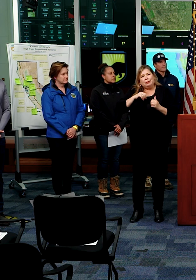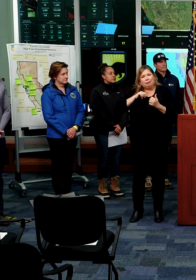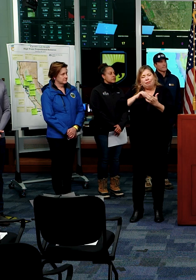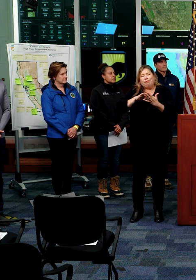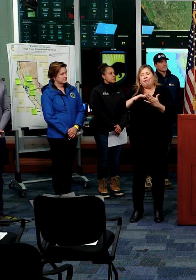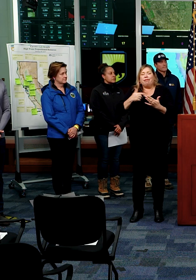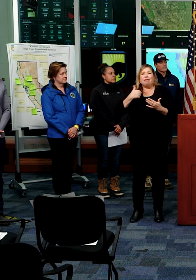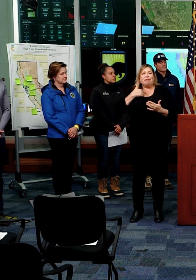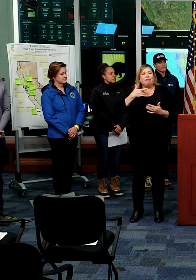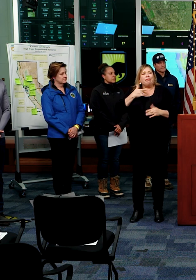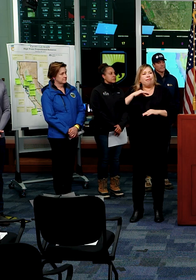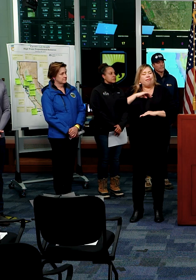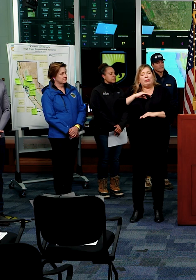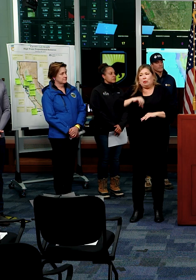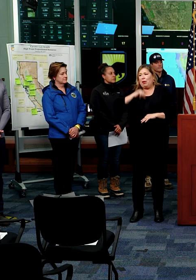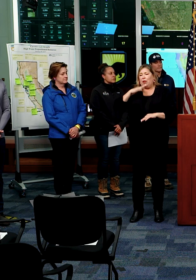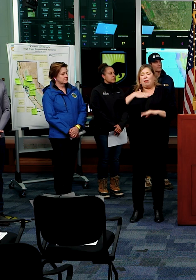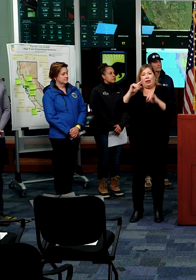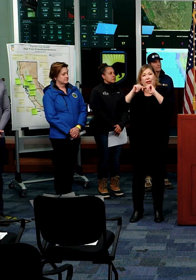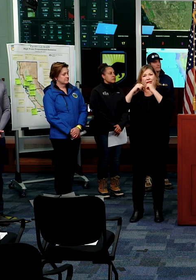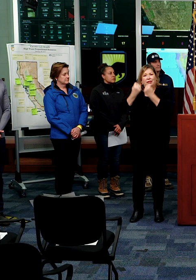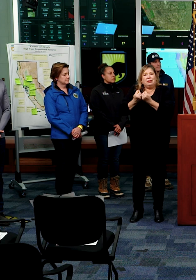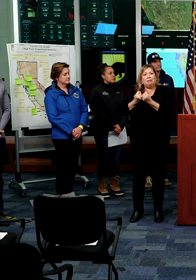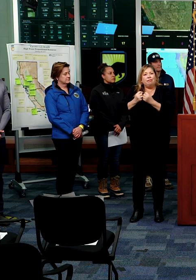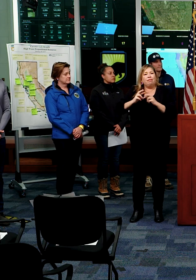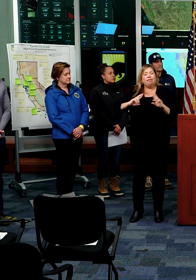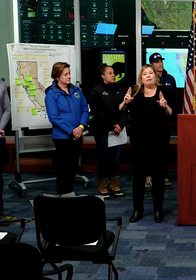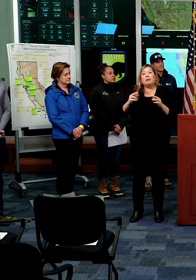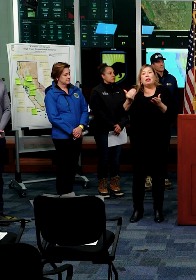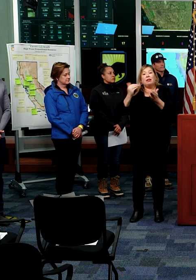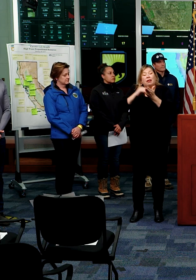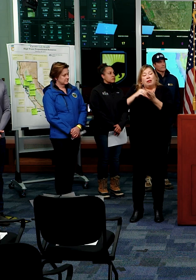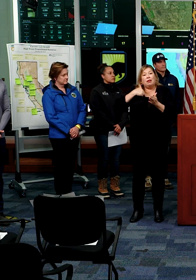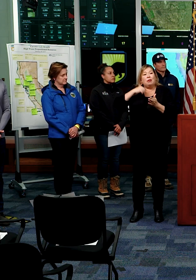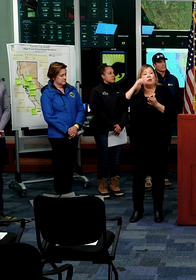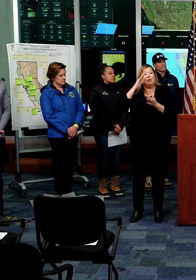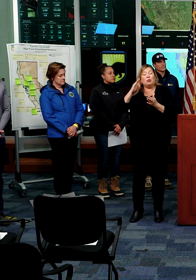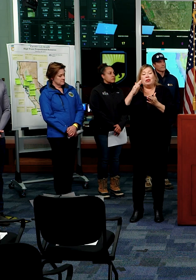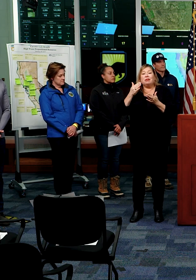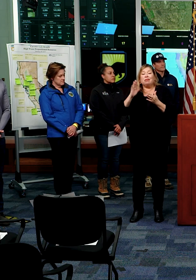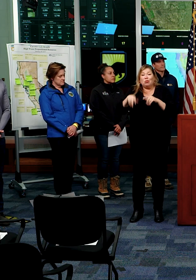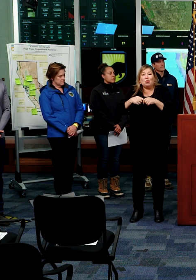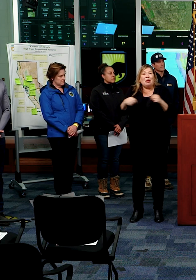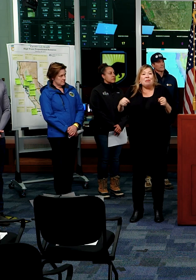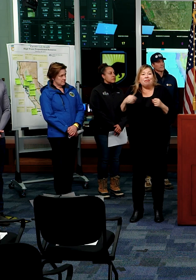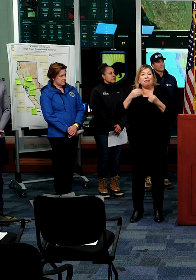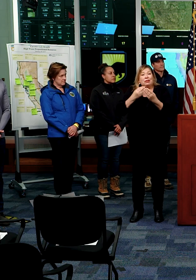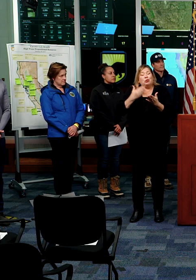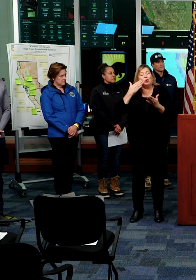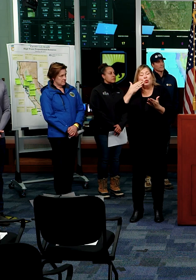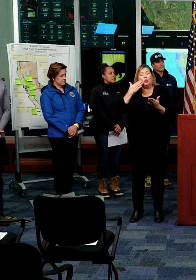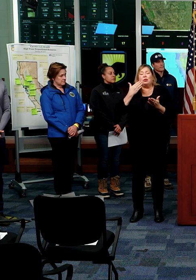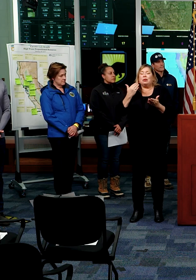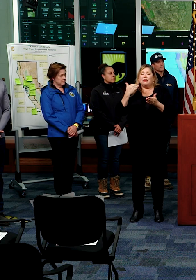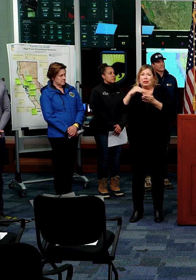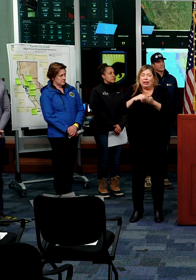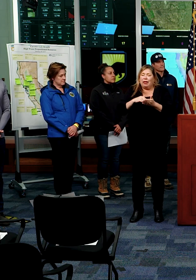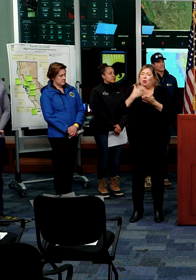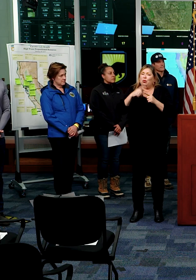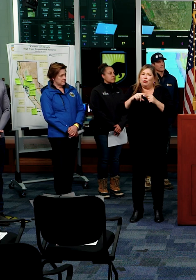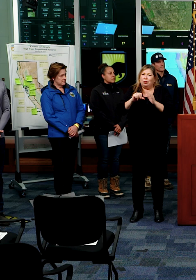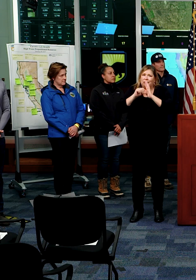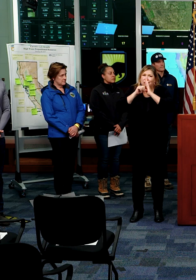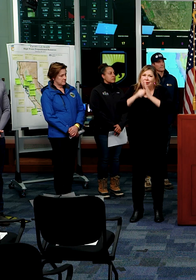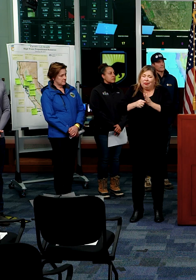more pleased and proud of my team. And, again, I'll just close by saying, uh, because it's important and it's